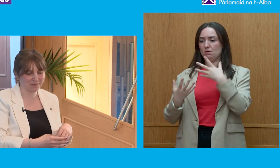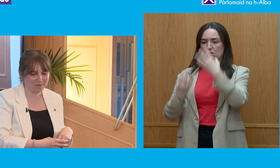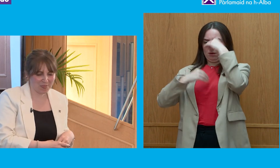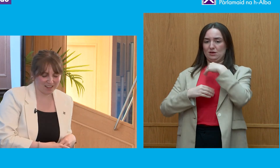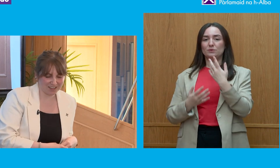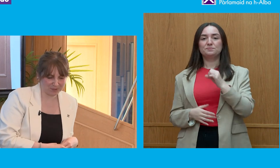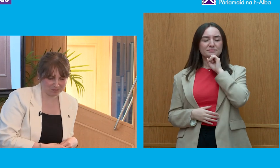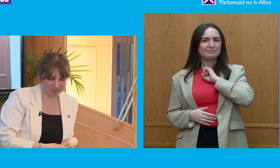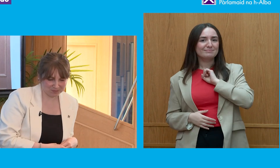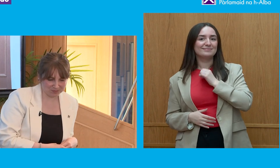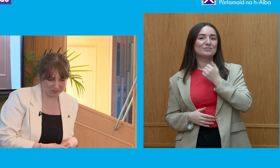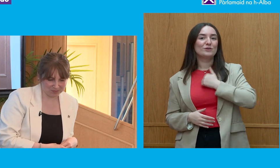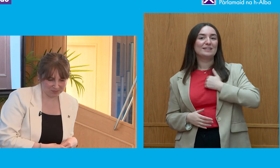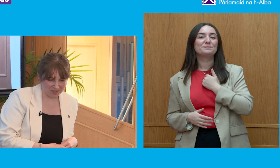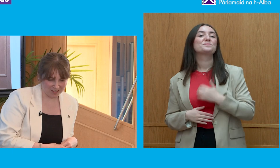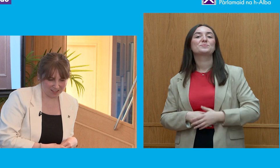me.